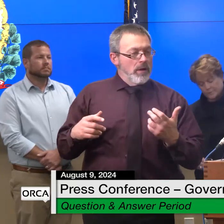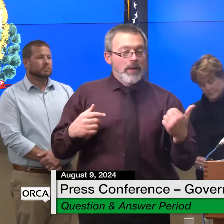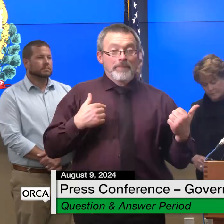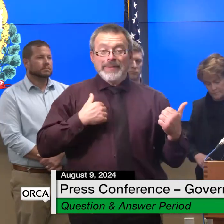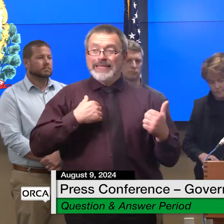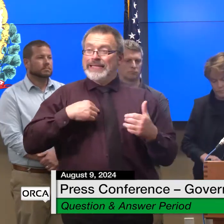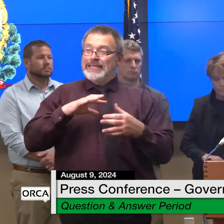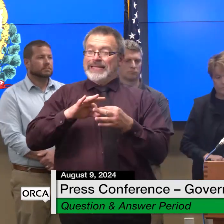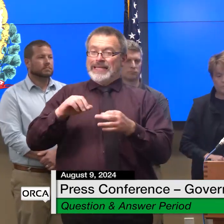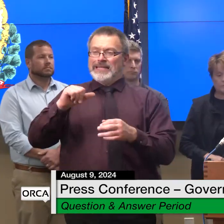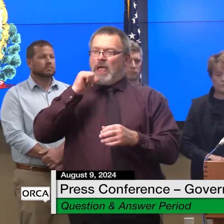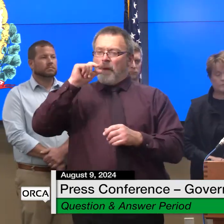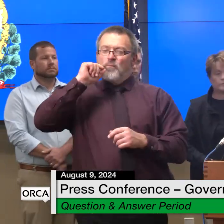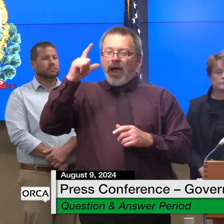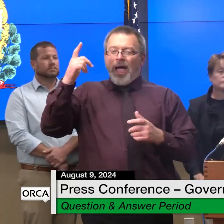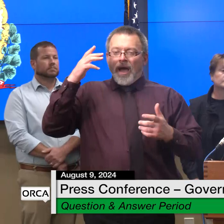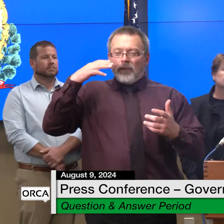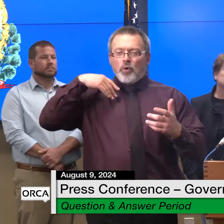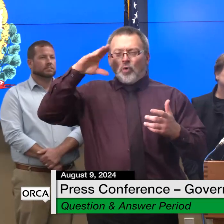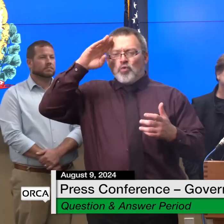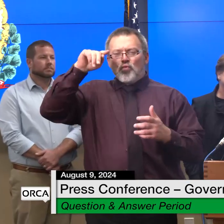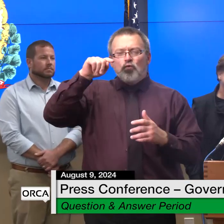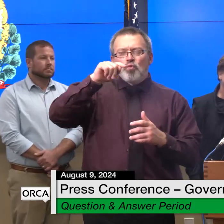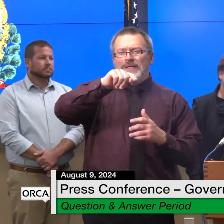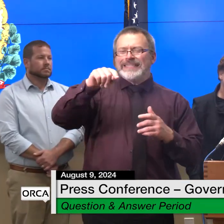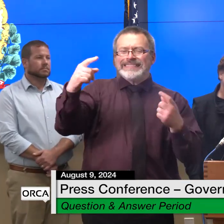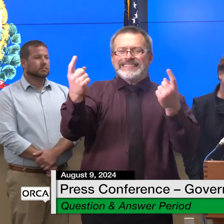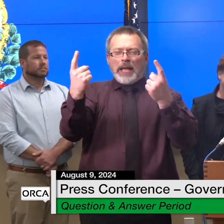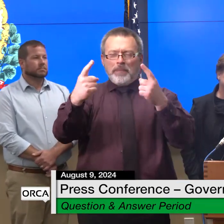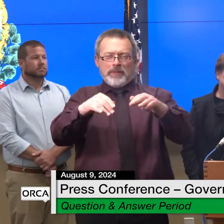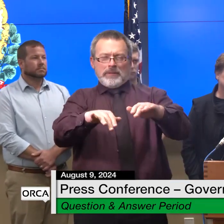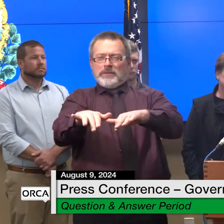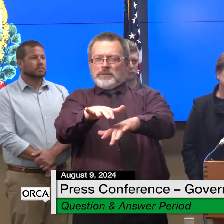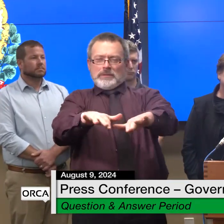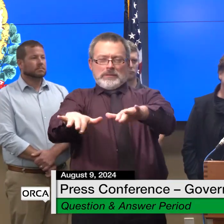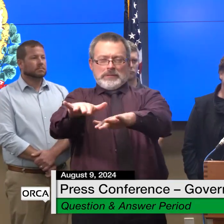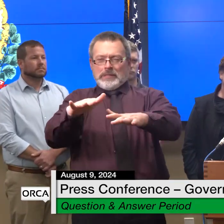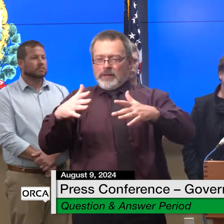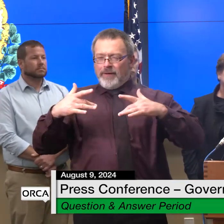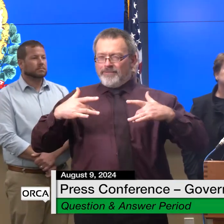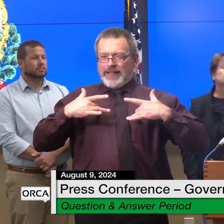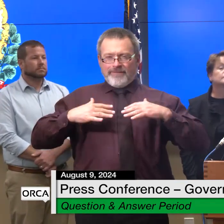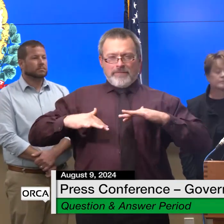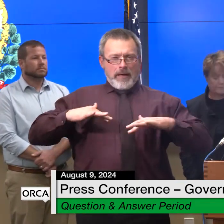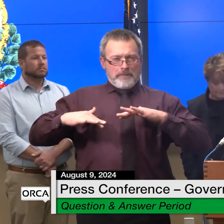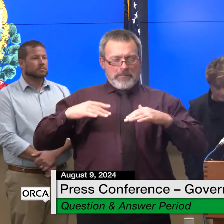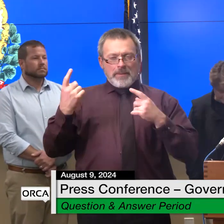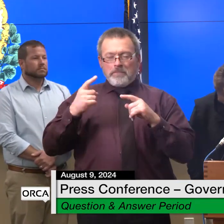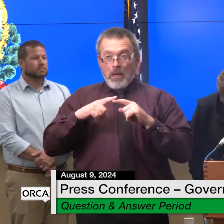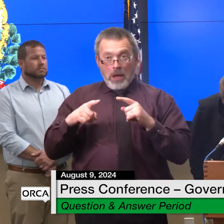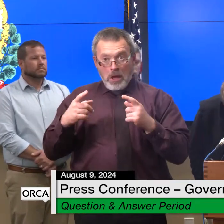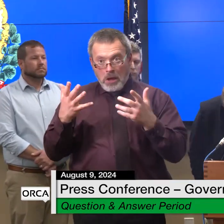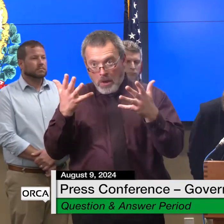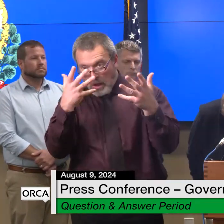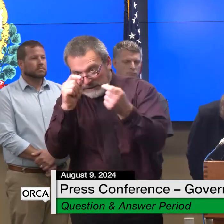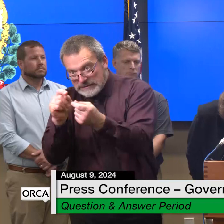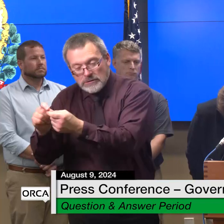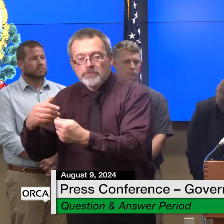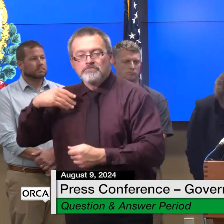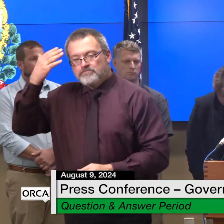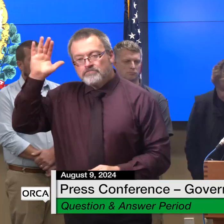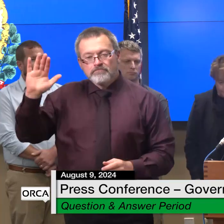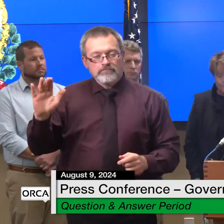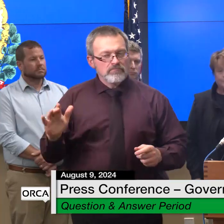was some issue something okay but i didn't know what it was okay you didn't know the nature of it i did not remember what do you know um